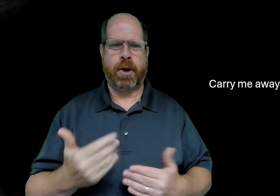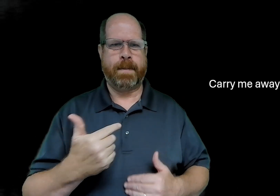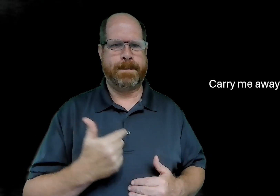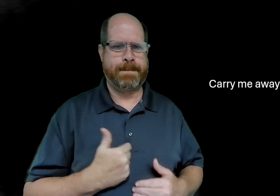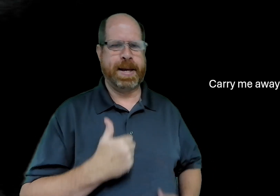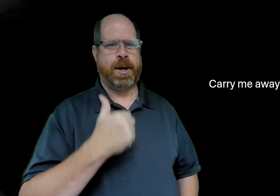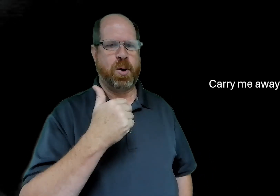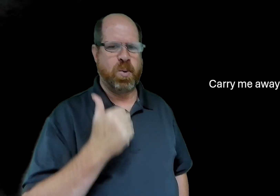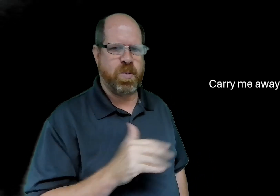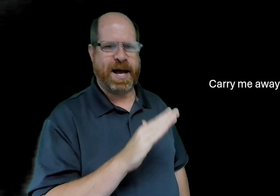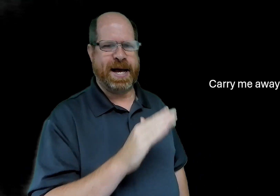carry me away